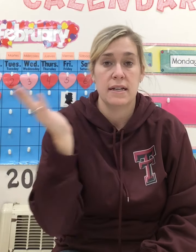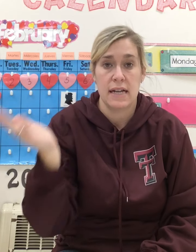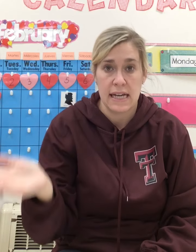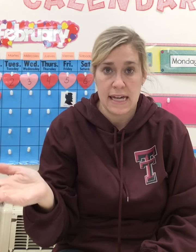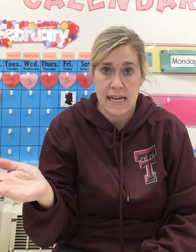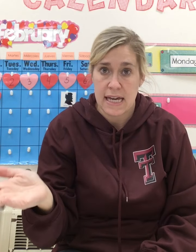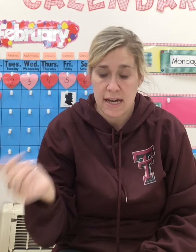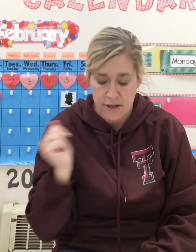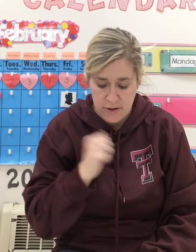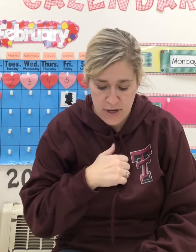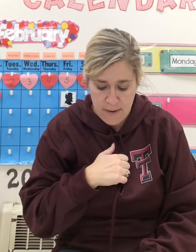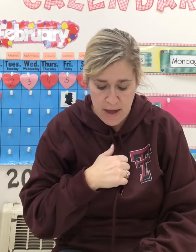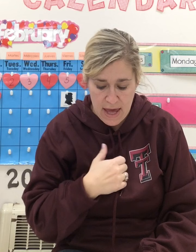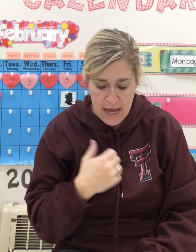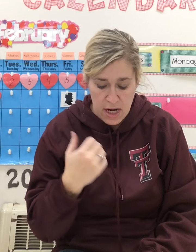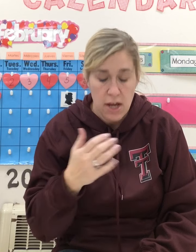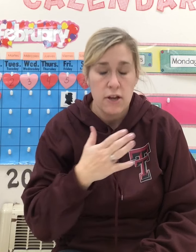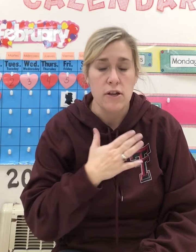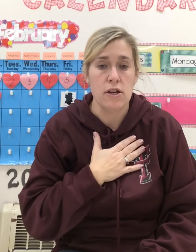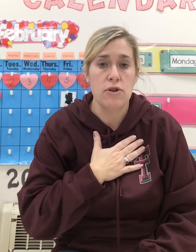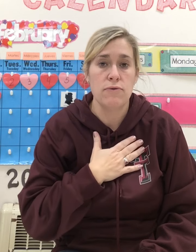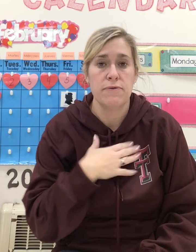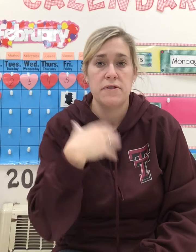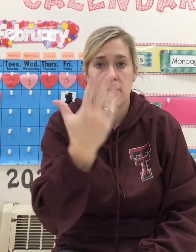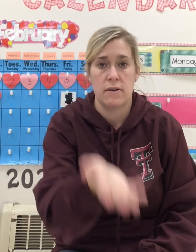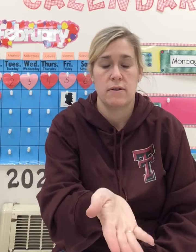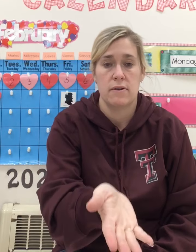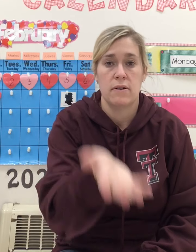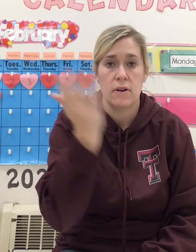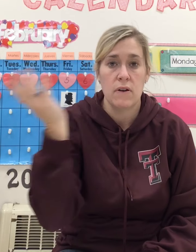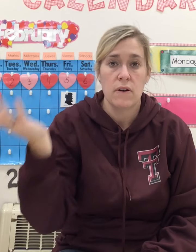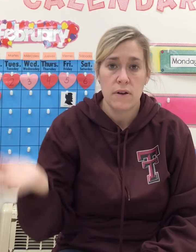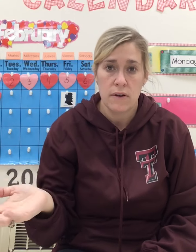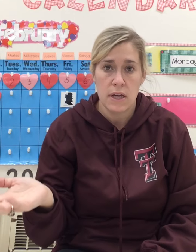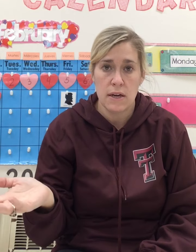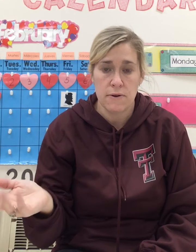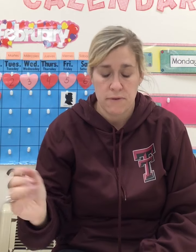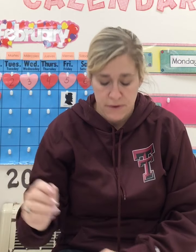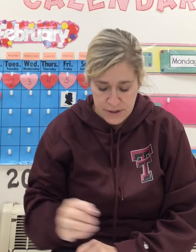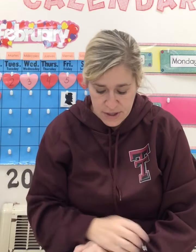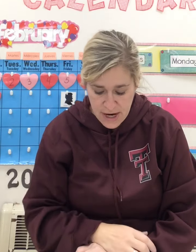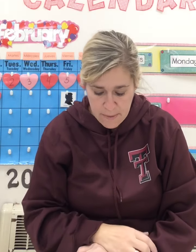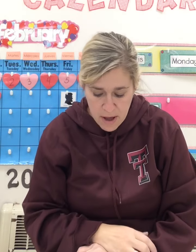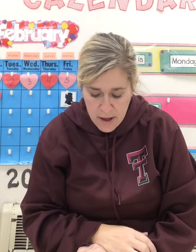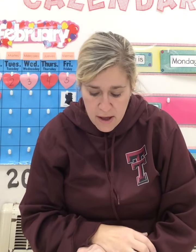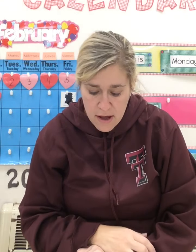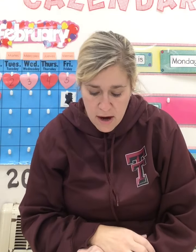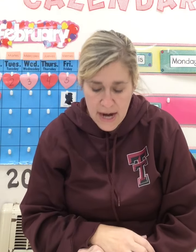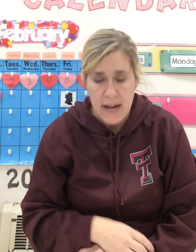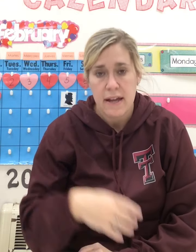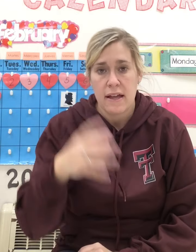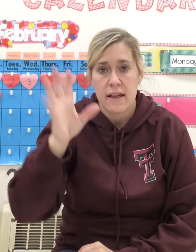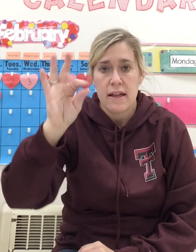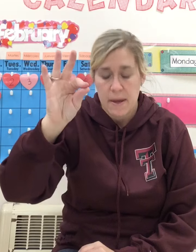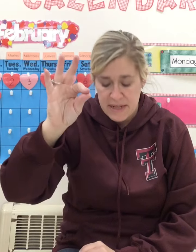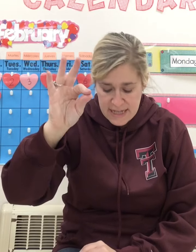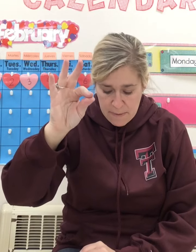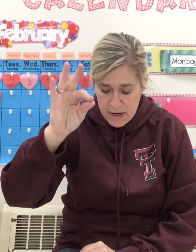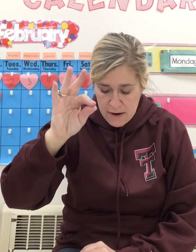E. Good job. And use. U. Good job. Alright, I'm going to tap it out.